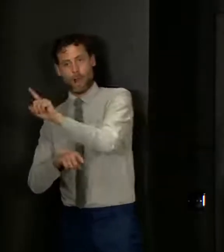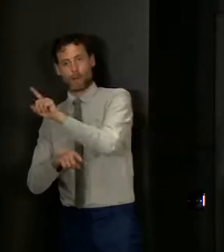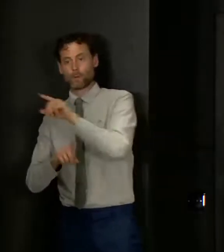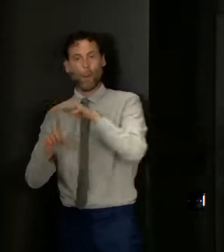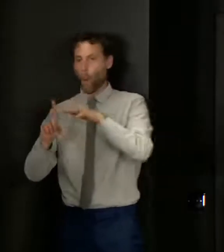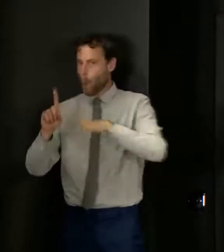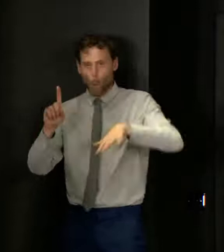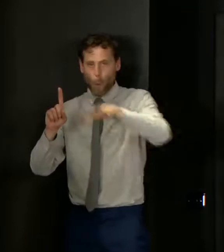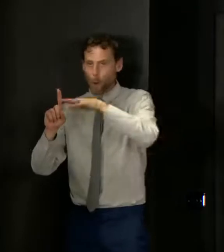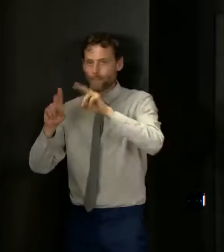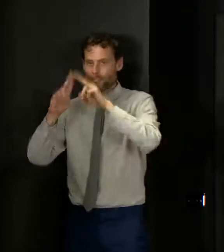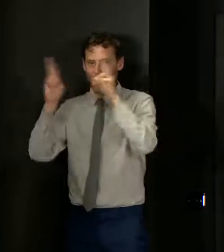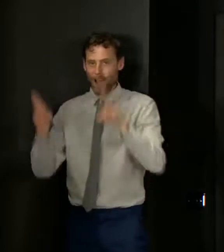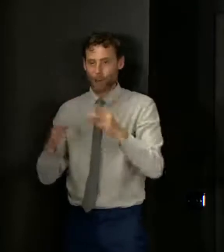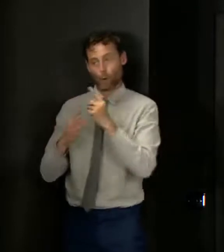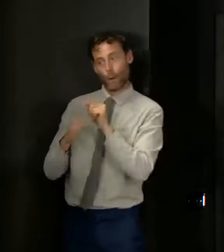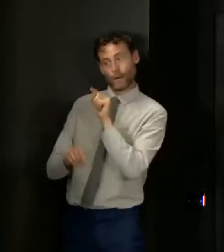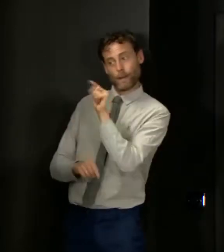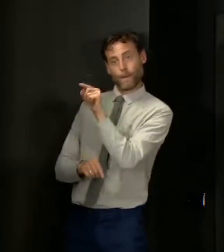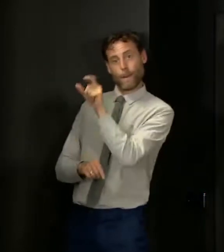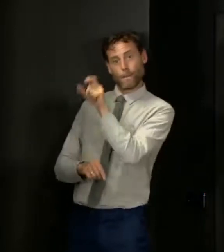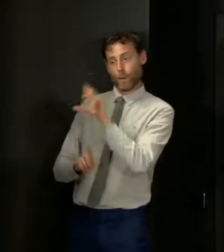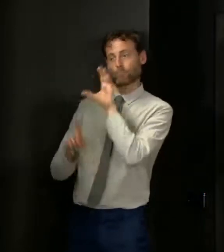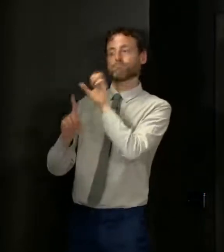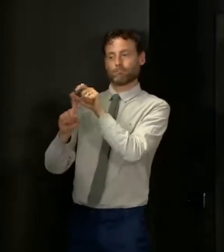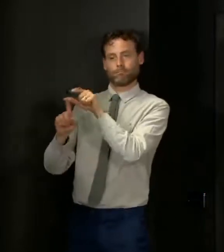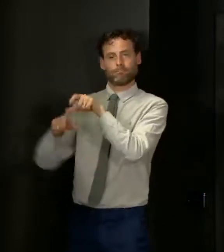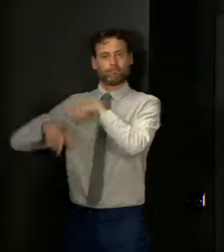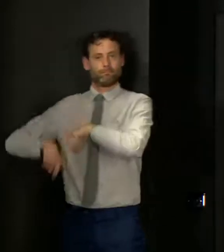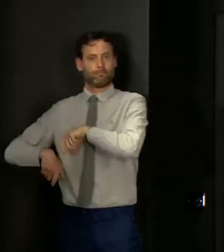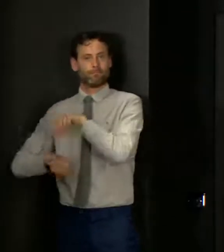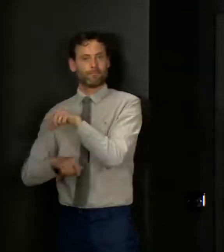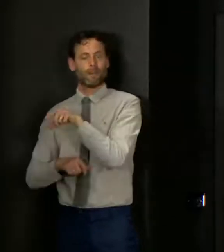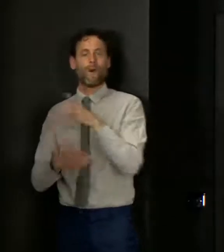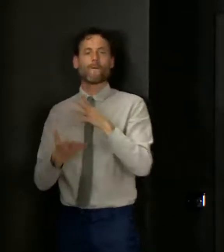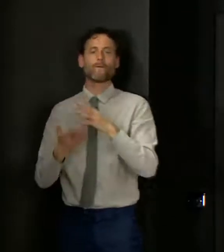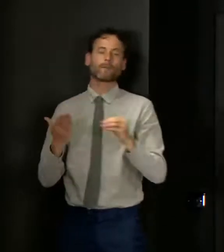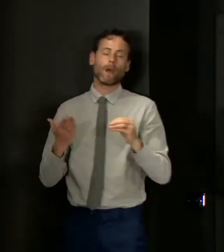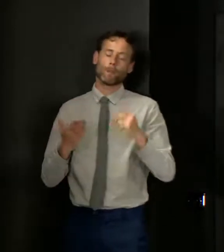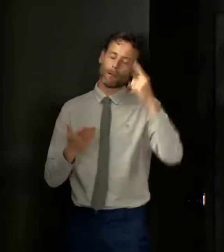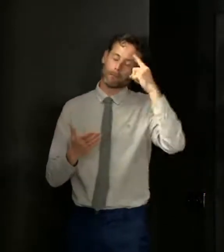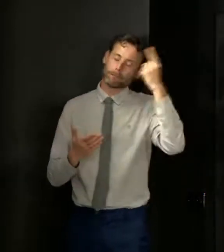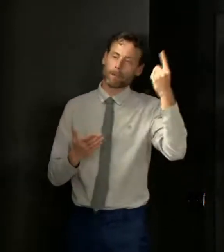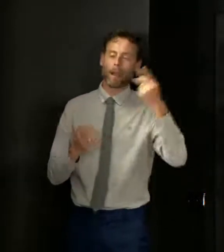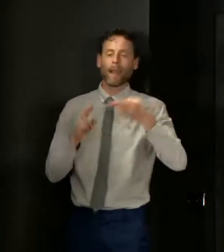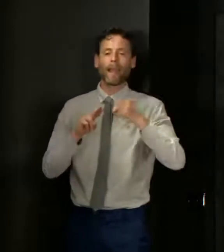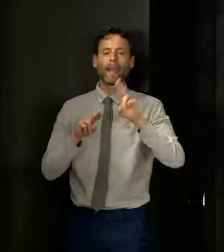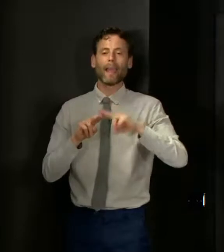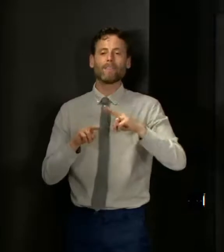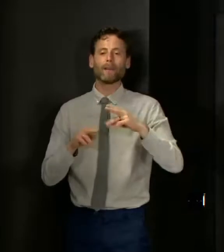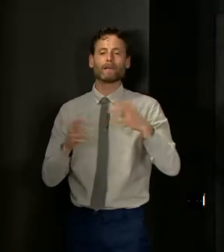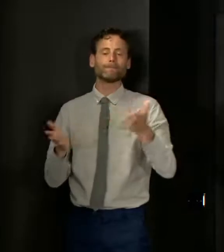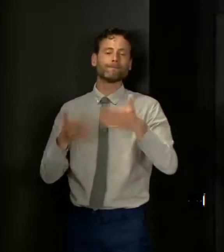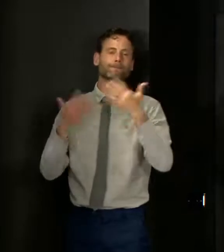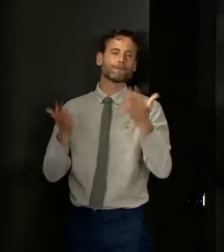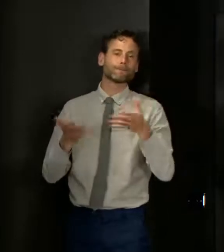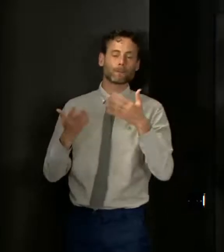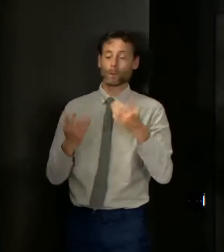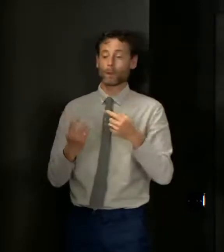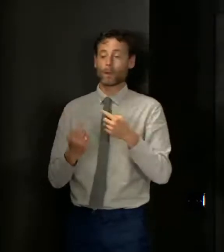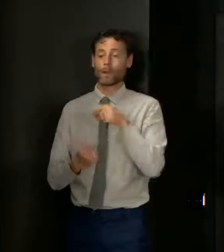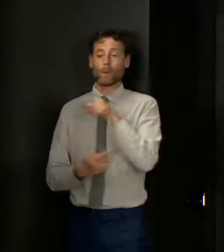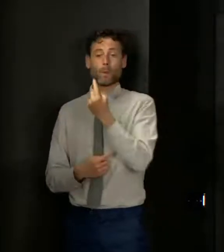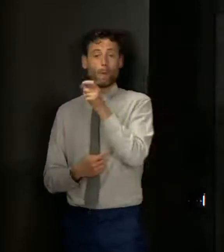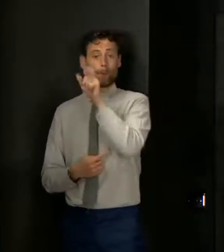rest of the household who should stay within the house. So, for instance, if someone was to be